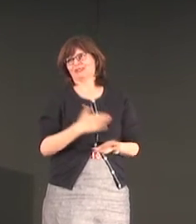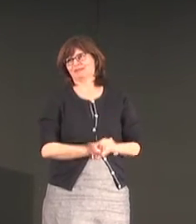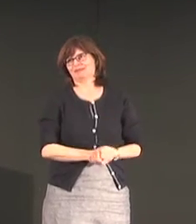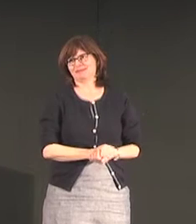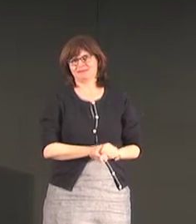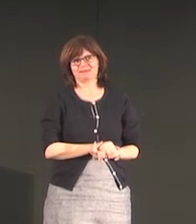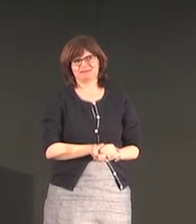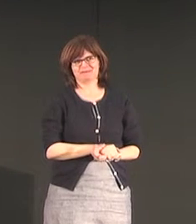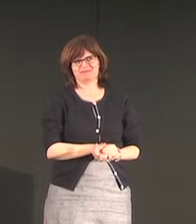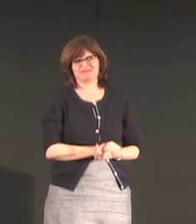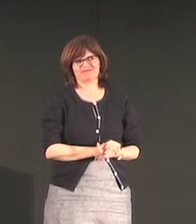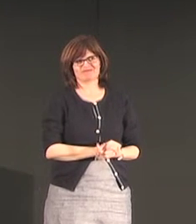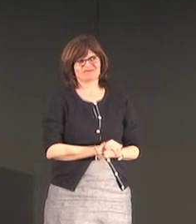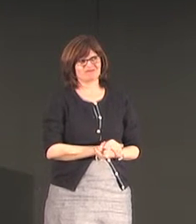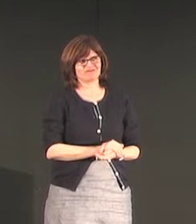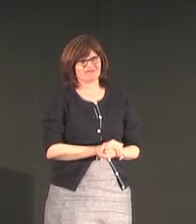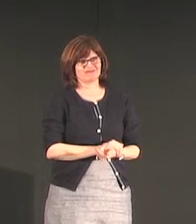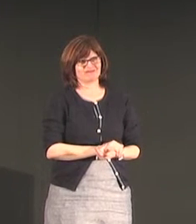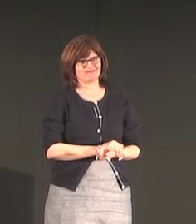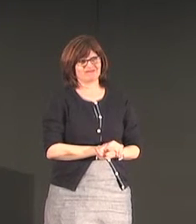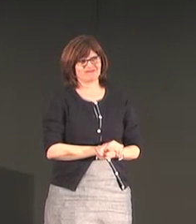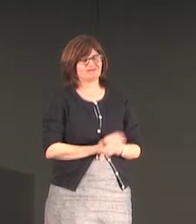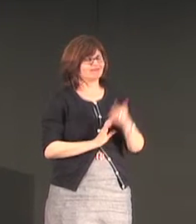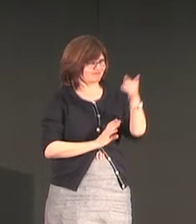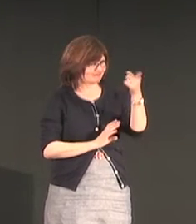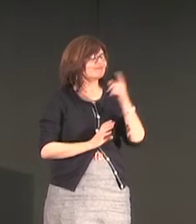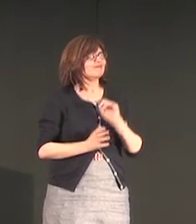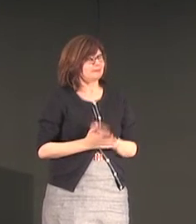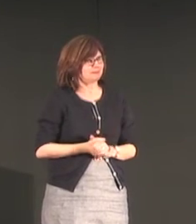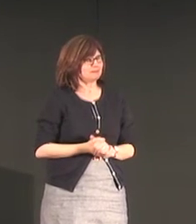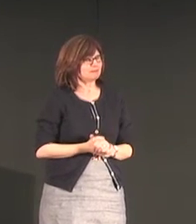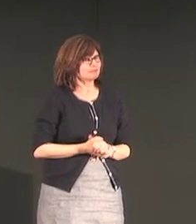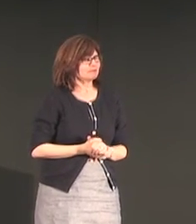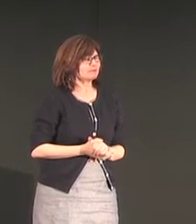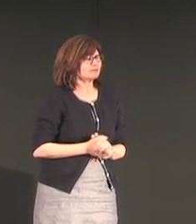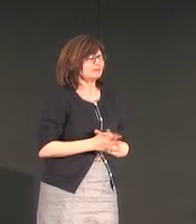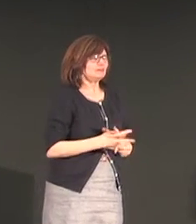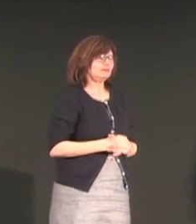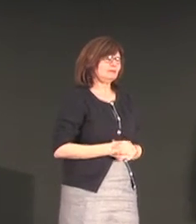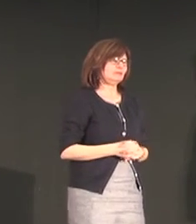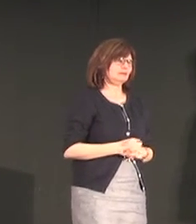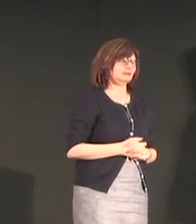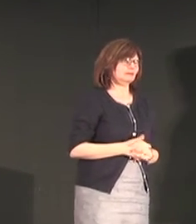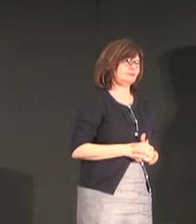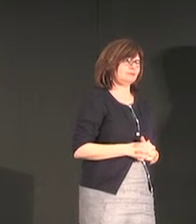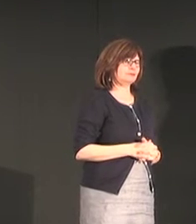to see them use ABSL and some of them were trying to fingerspell to me and I couldn't understand them